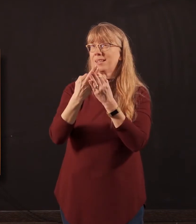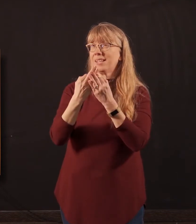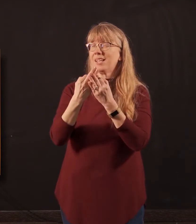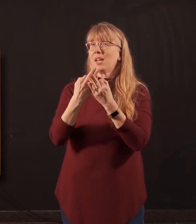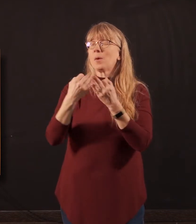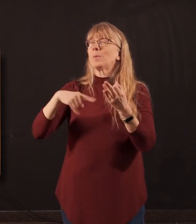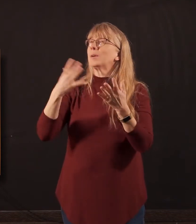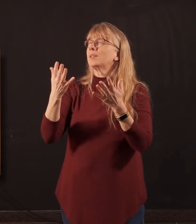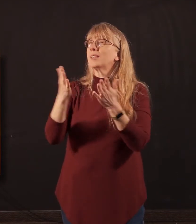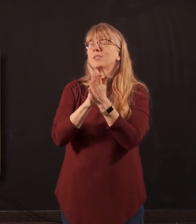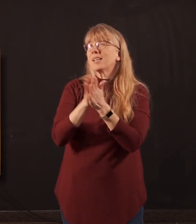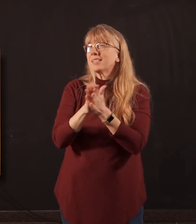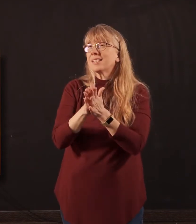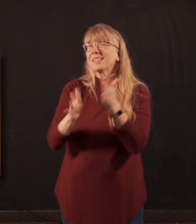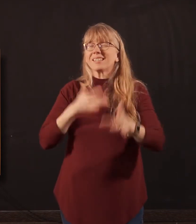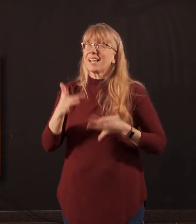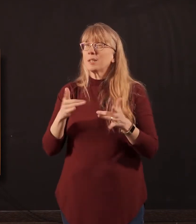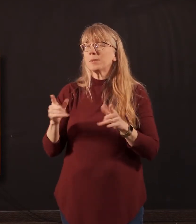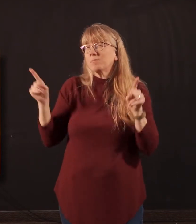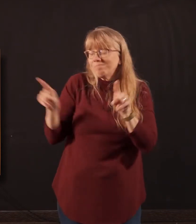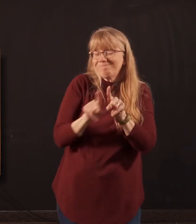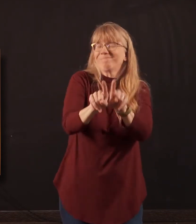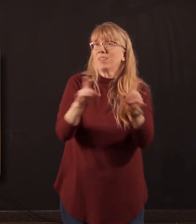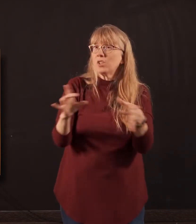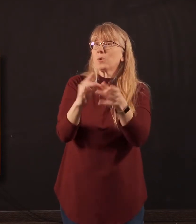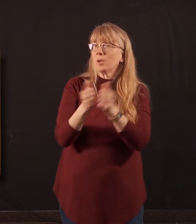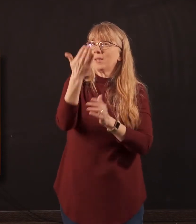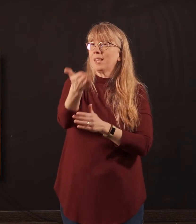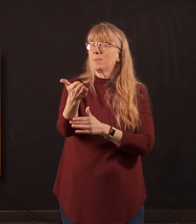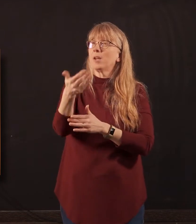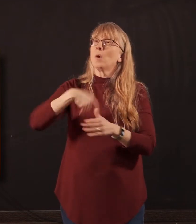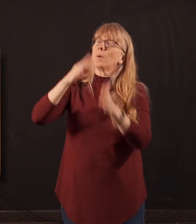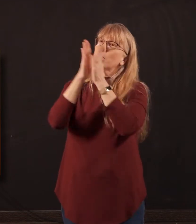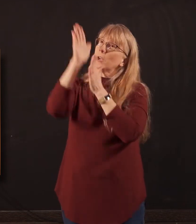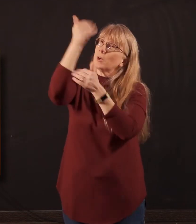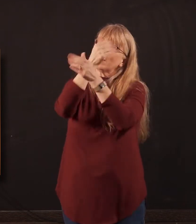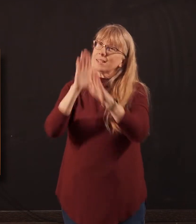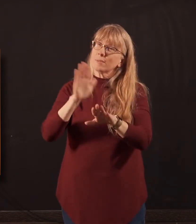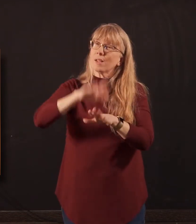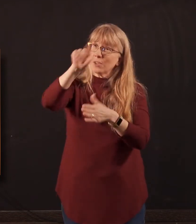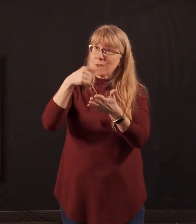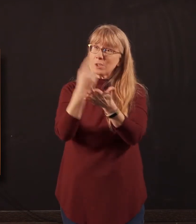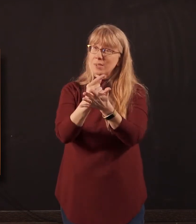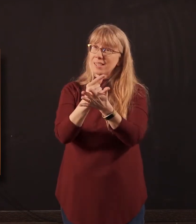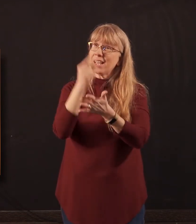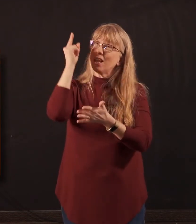alongside them in these coming months. So God, we pray your blessing on these graduates and that you would be with them